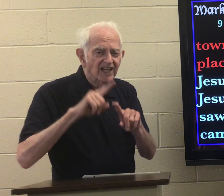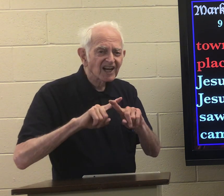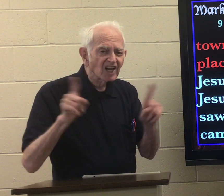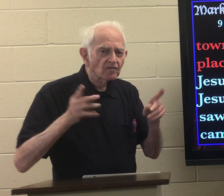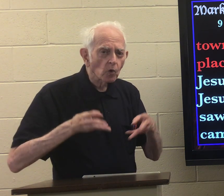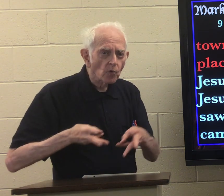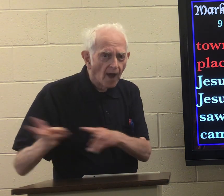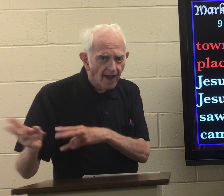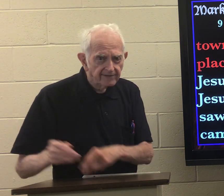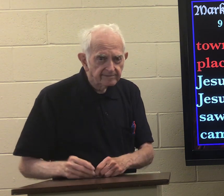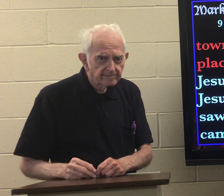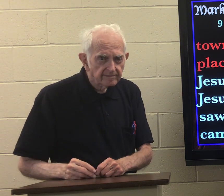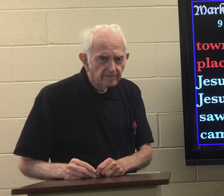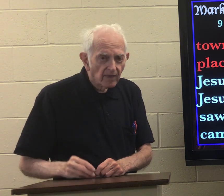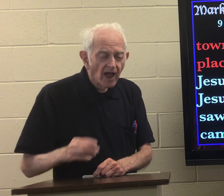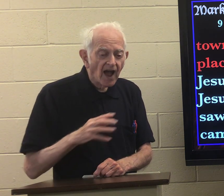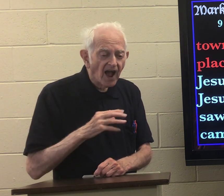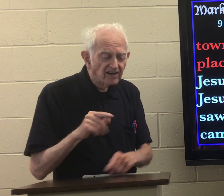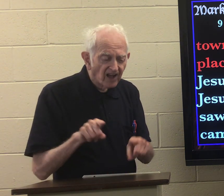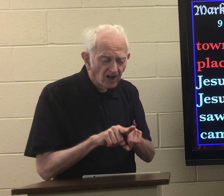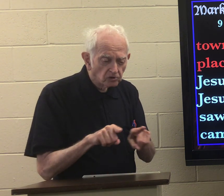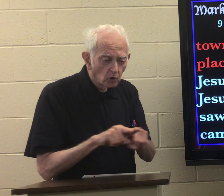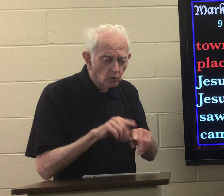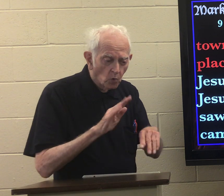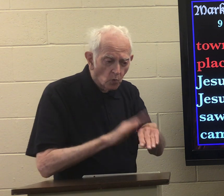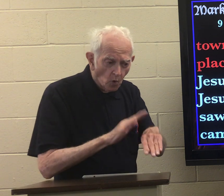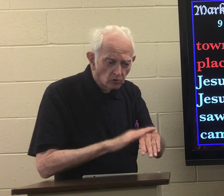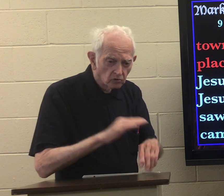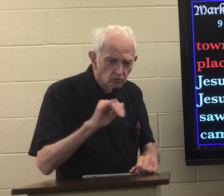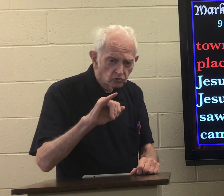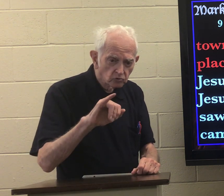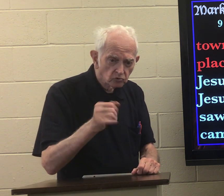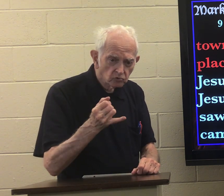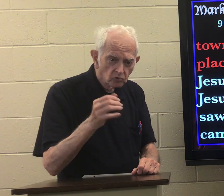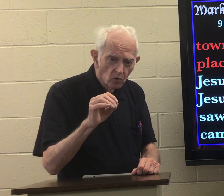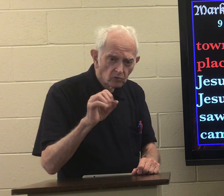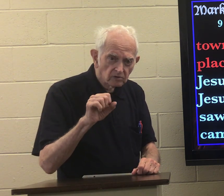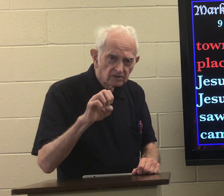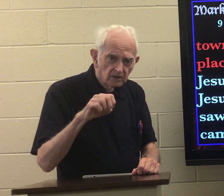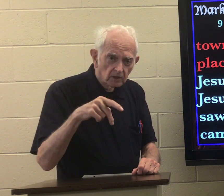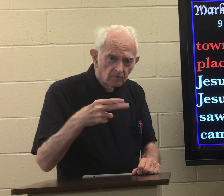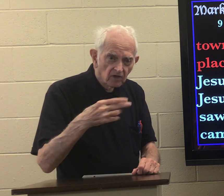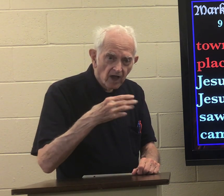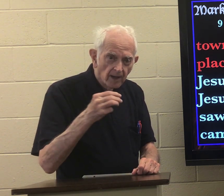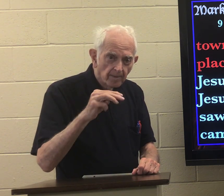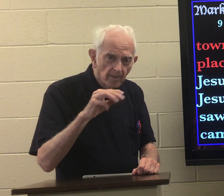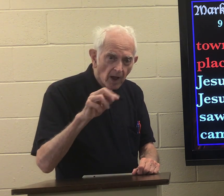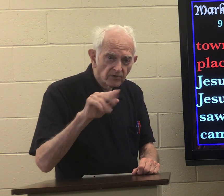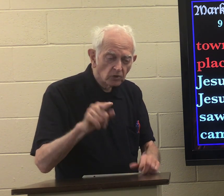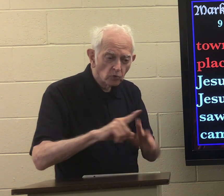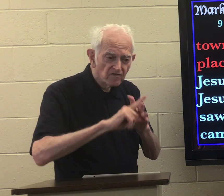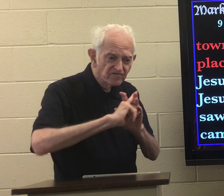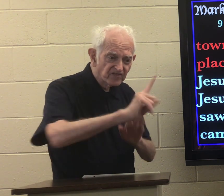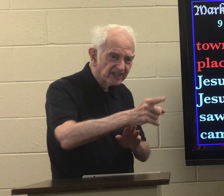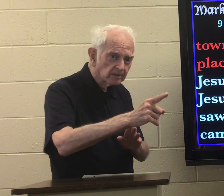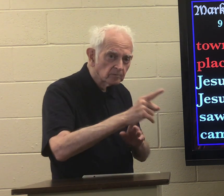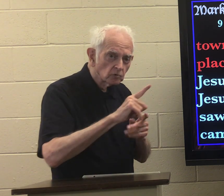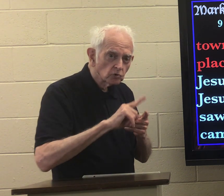go home by a different route and also warn Joseph and Mary to